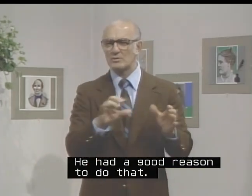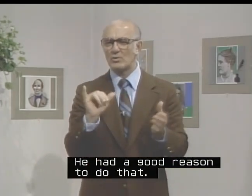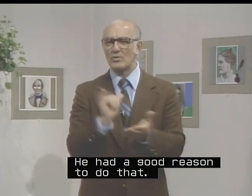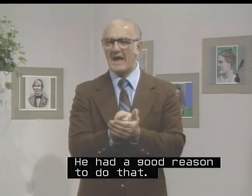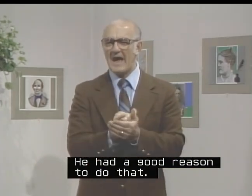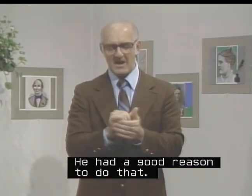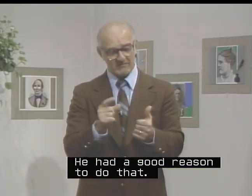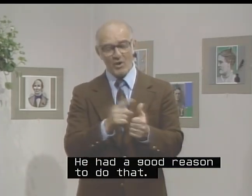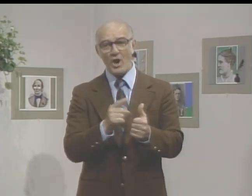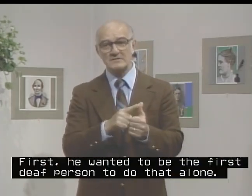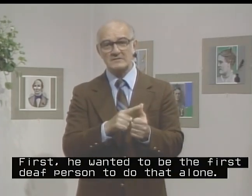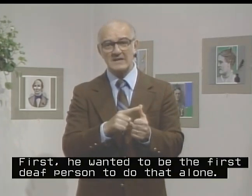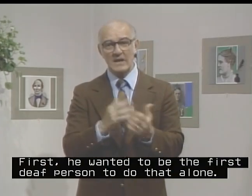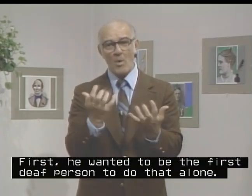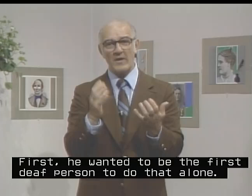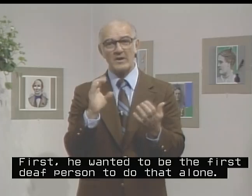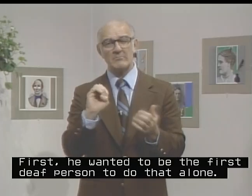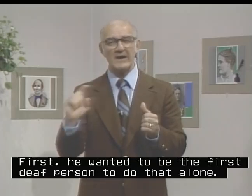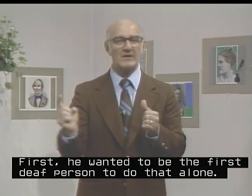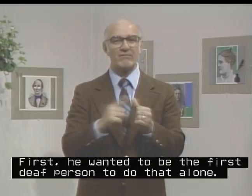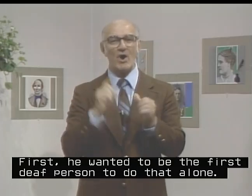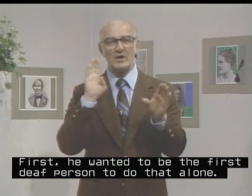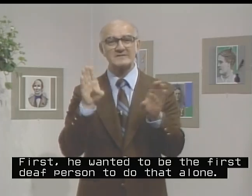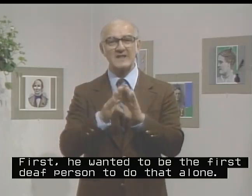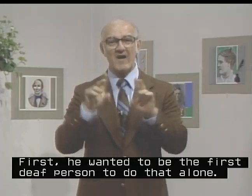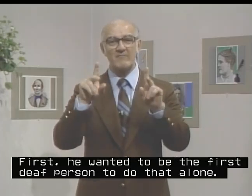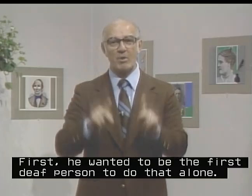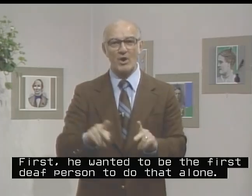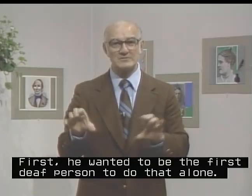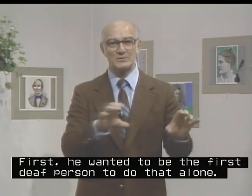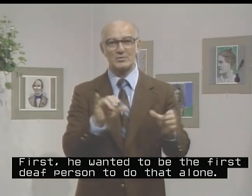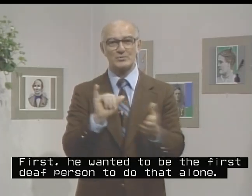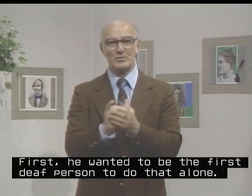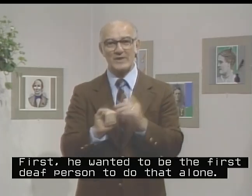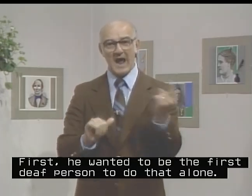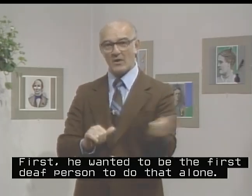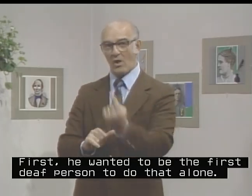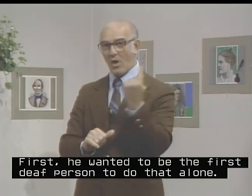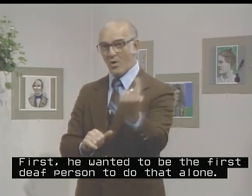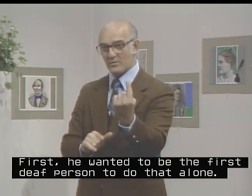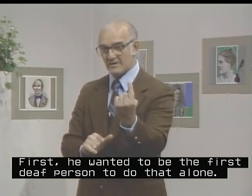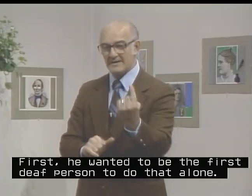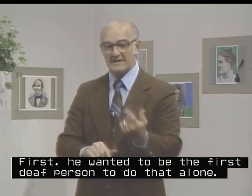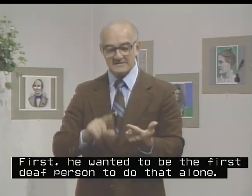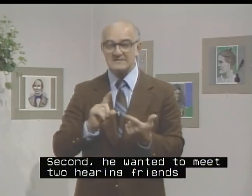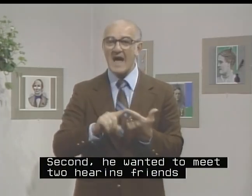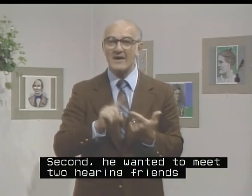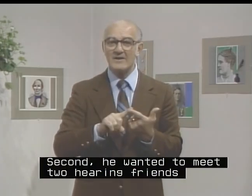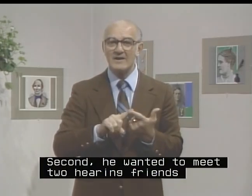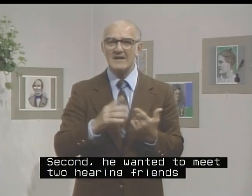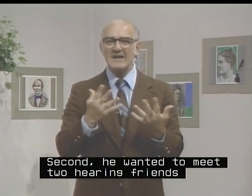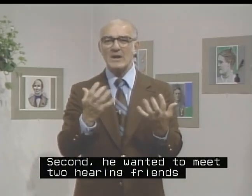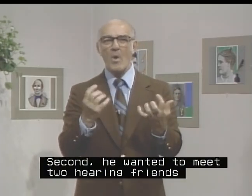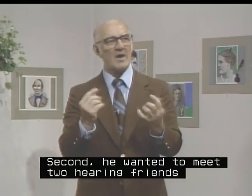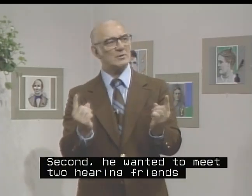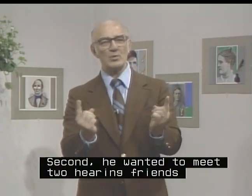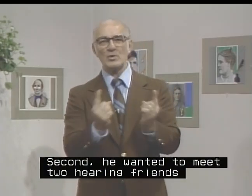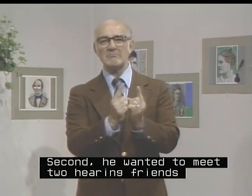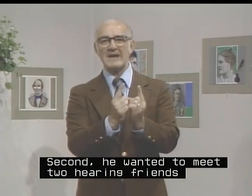do that. First, he wanted to be the first deaf person to do that alone. Second, he wanted to meet